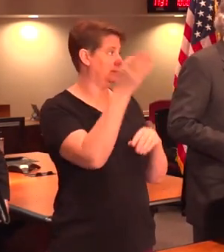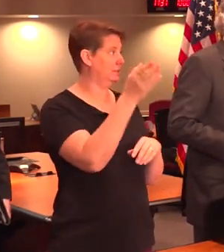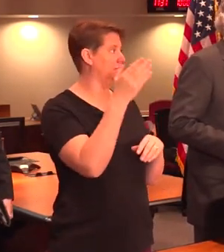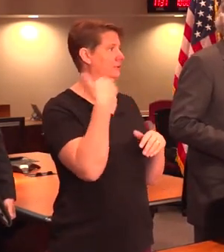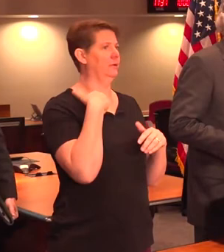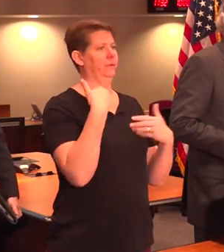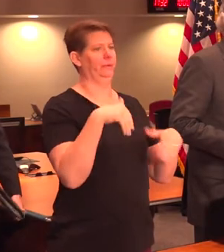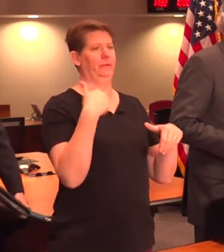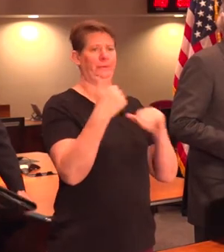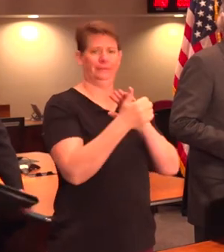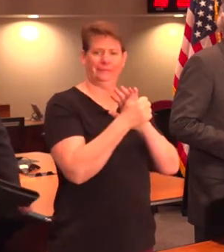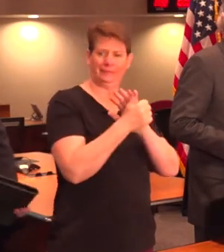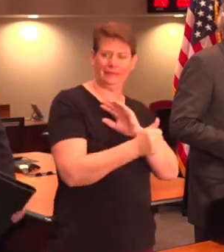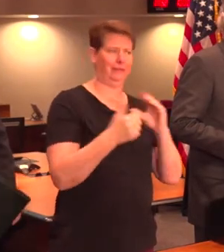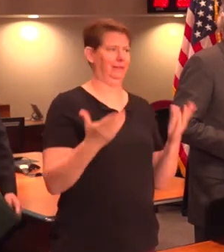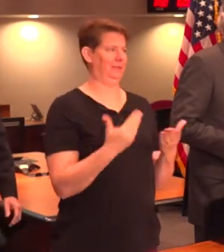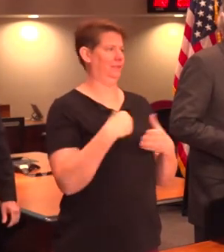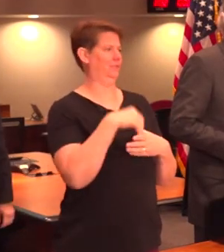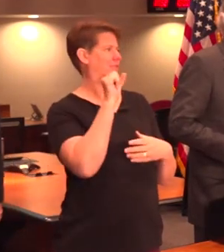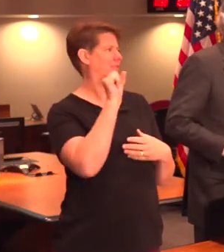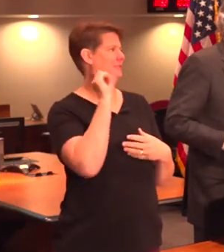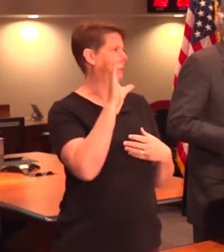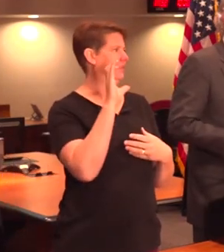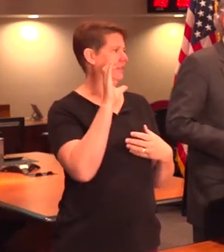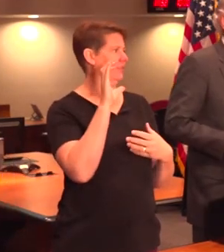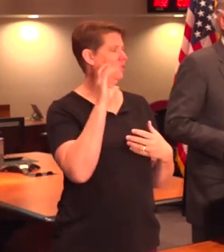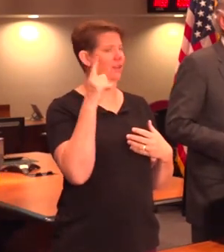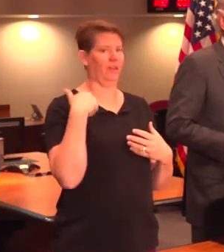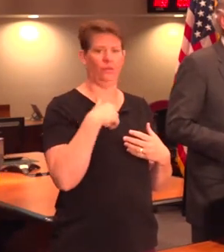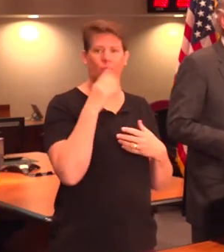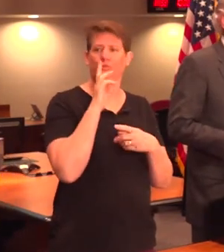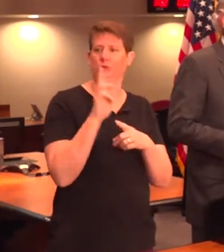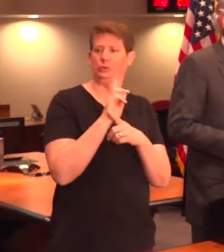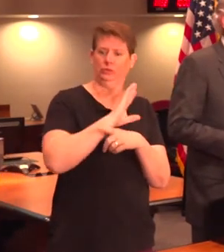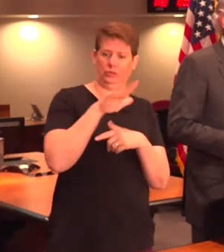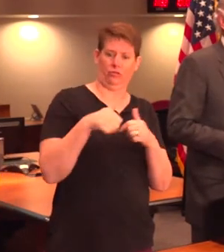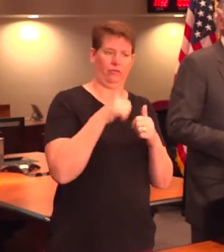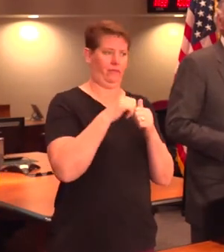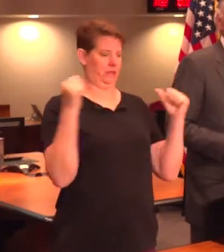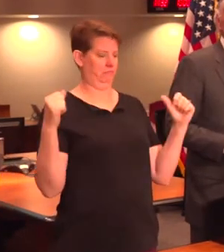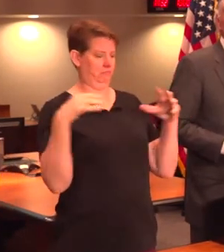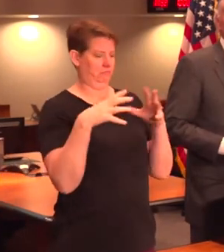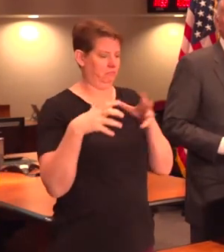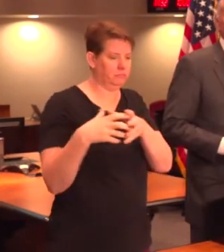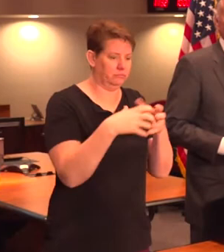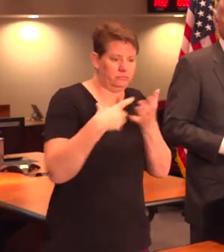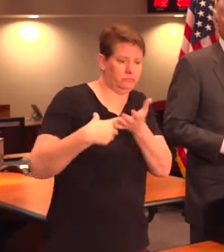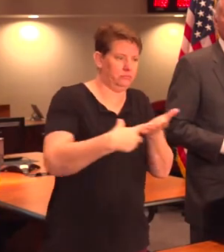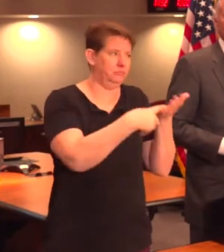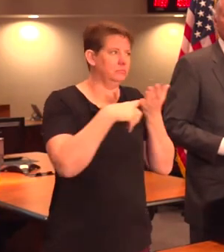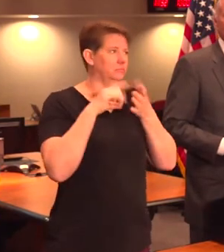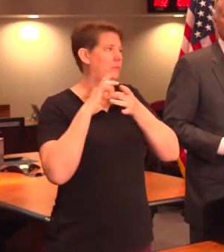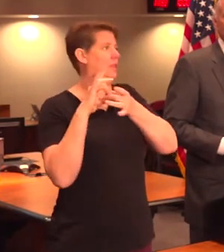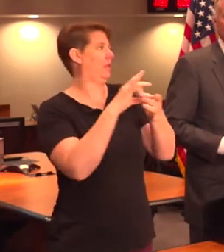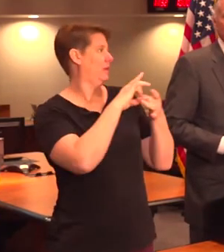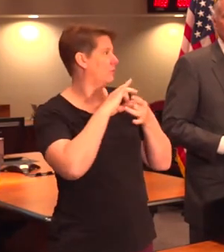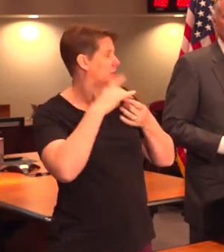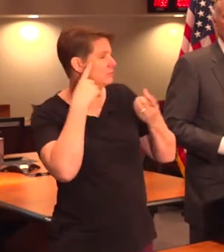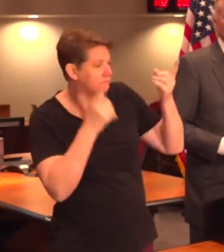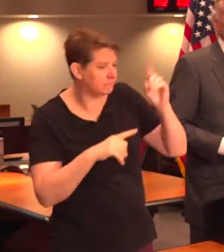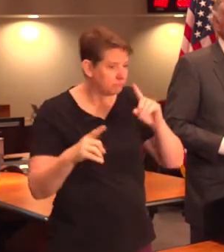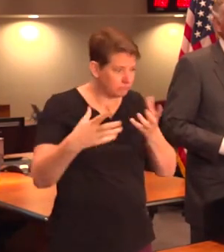got a lot of talent in South Carolina, and all of it is being assembled. We collaborate, communicate, and cooperate to